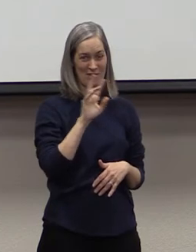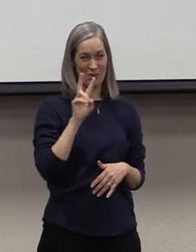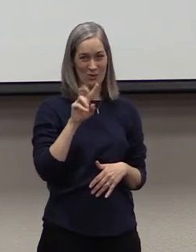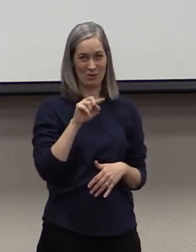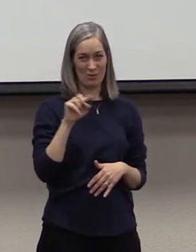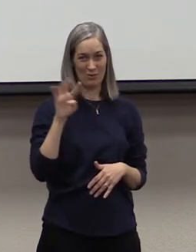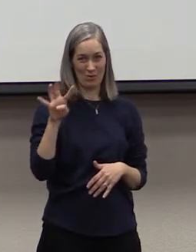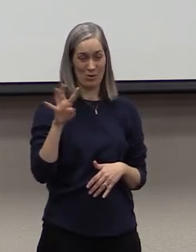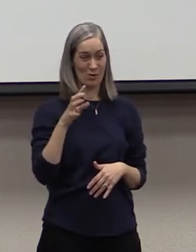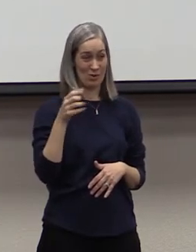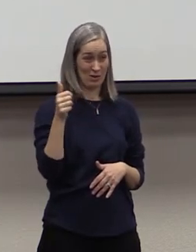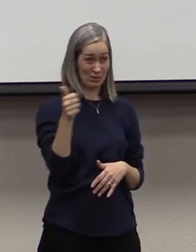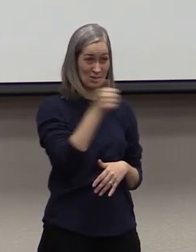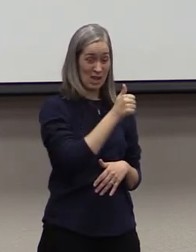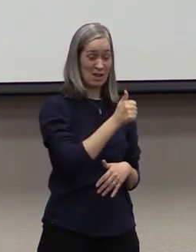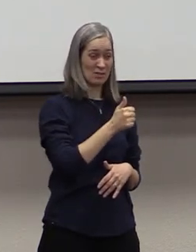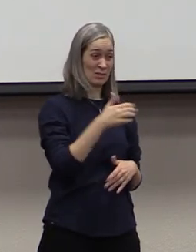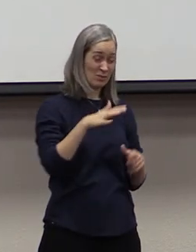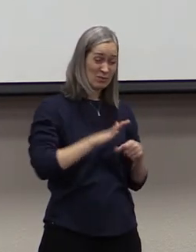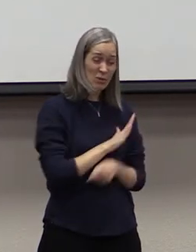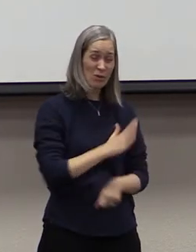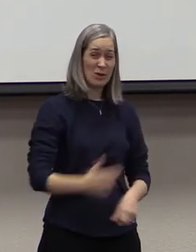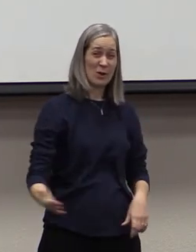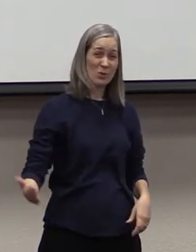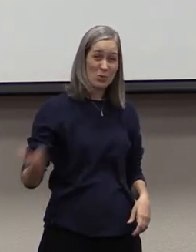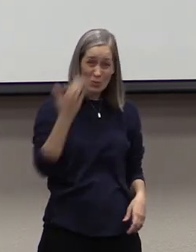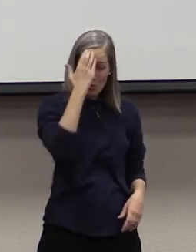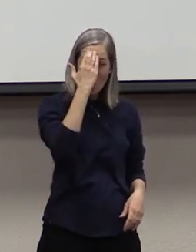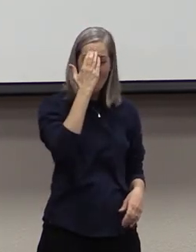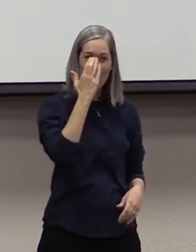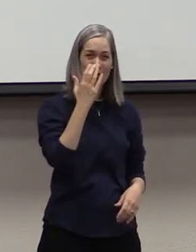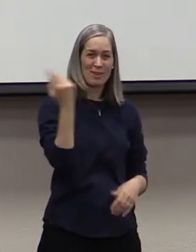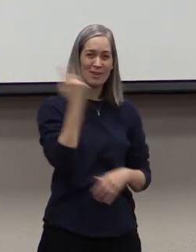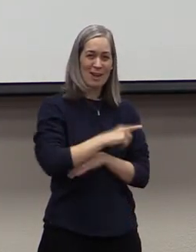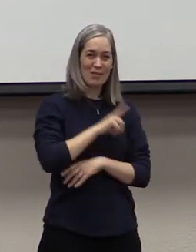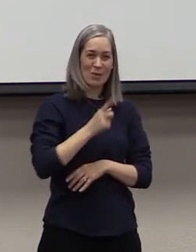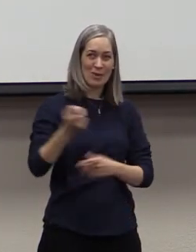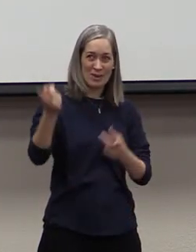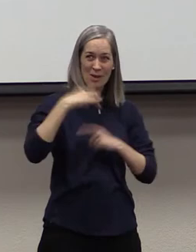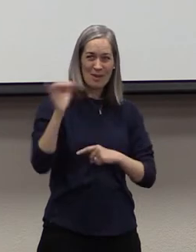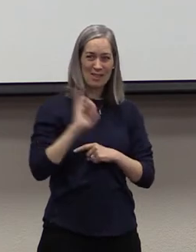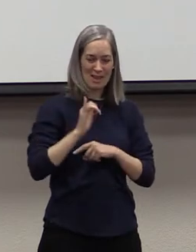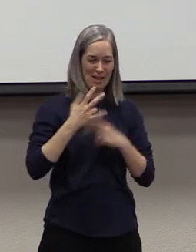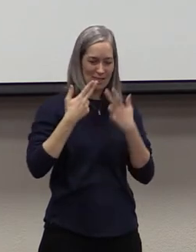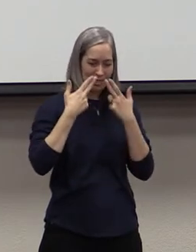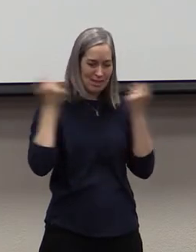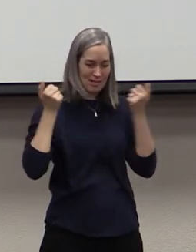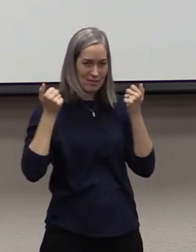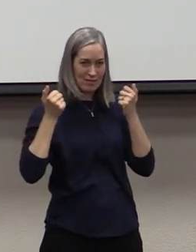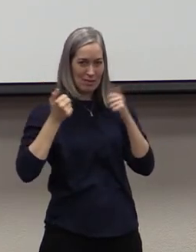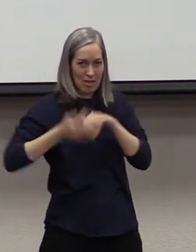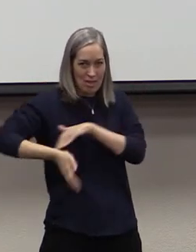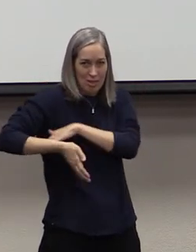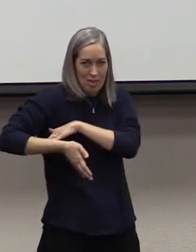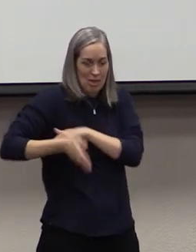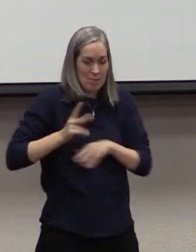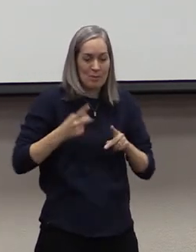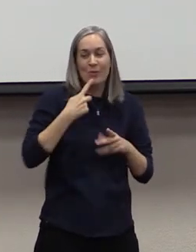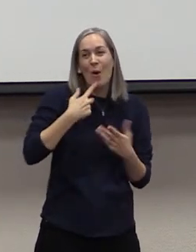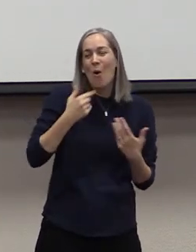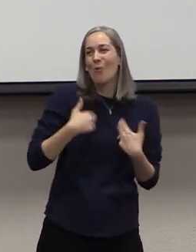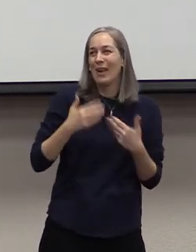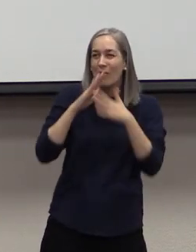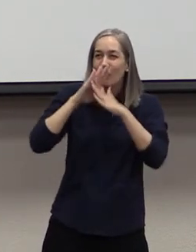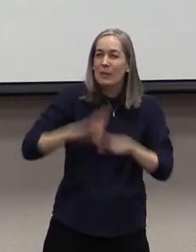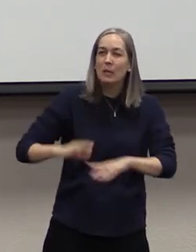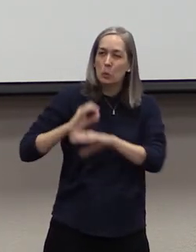For you yourselves are fully aware that the day of the Lord will come like a thief in the night. While people are saying there's peace and security, then